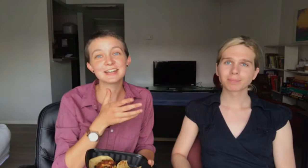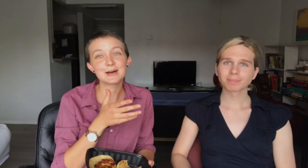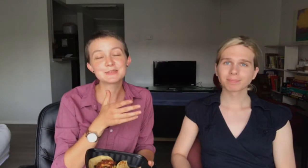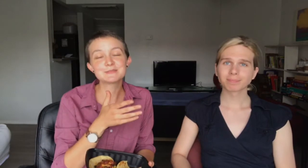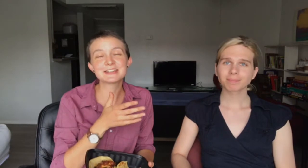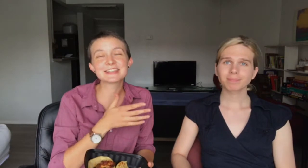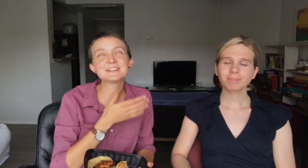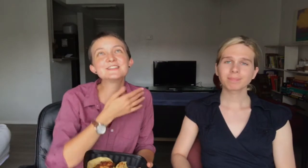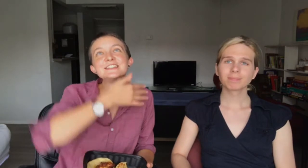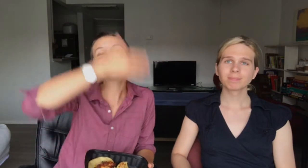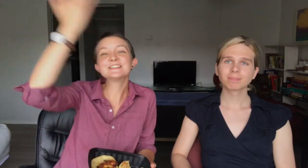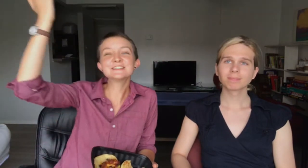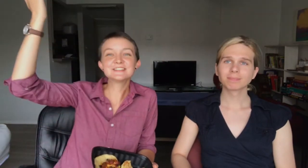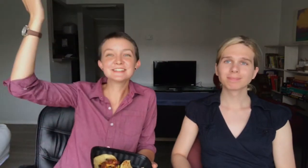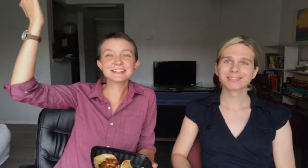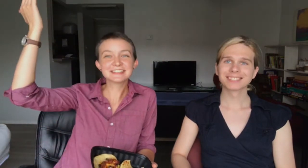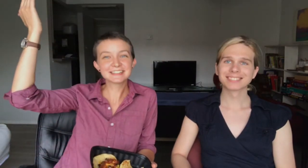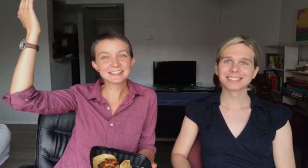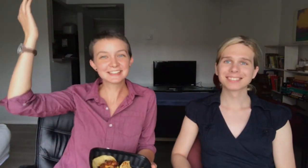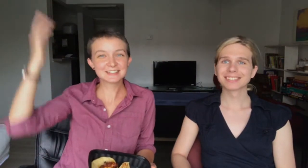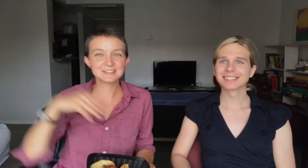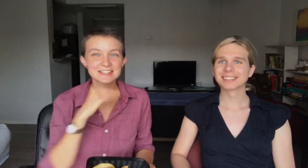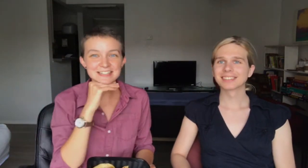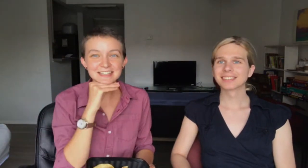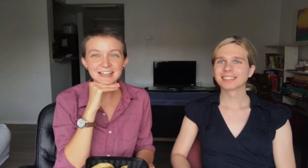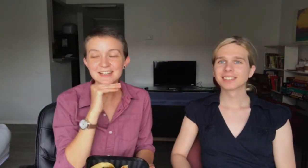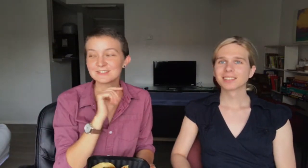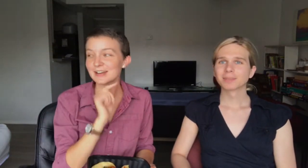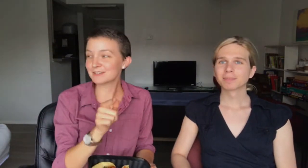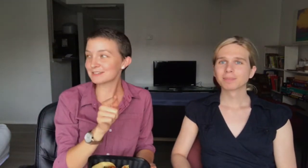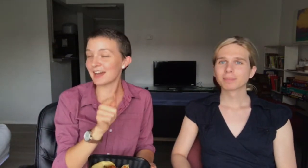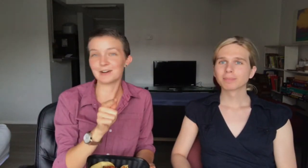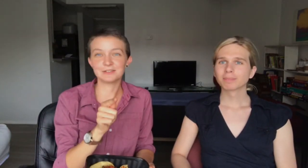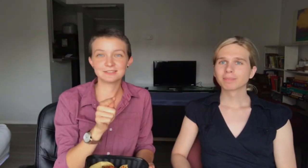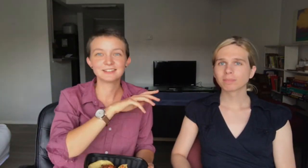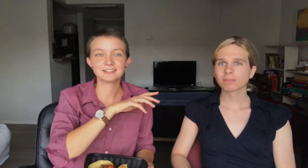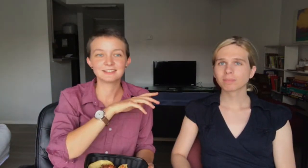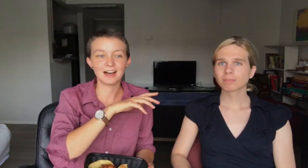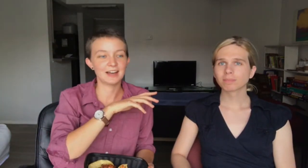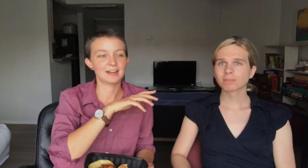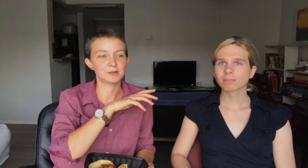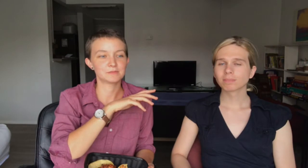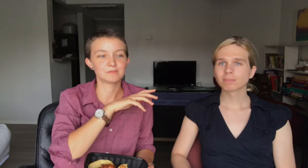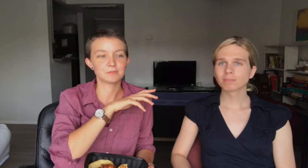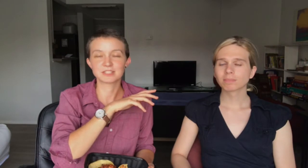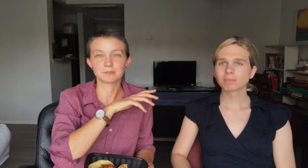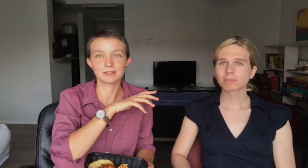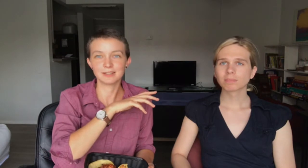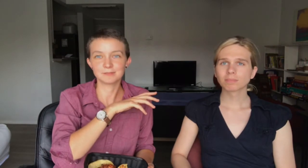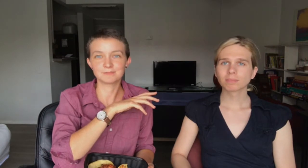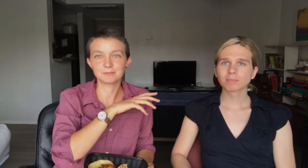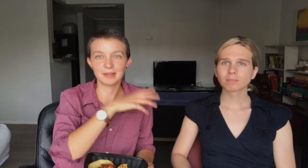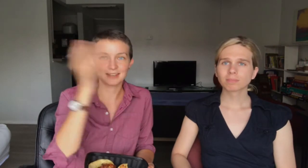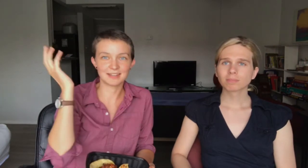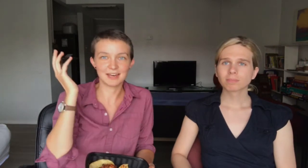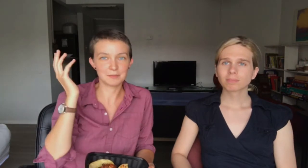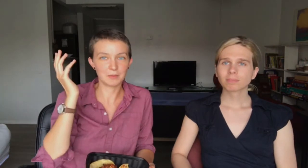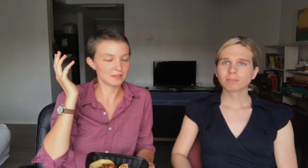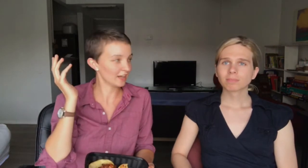recap the month of June. Which, until like right now, I was completely blank in the head about what even